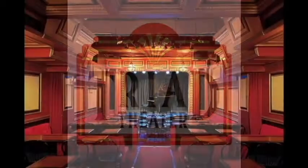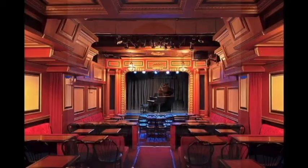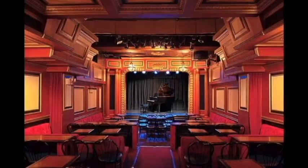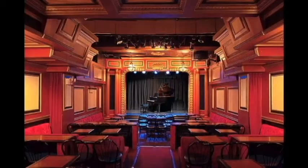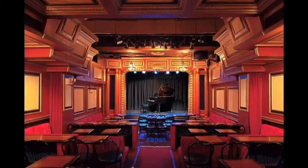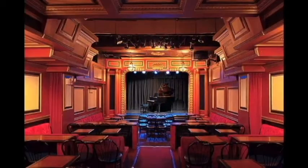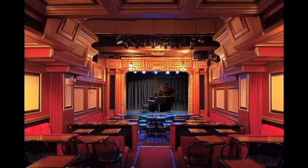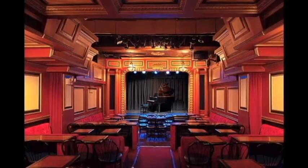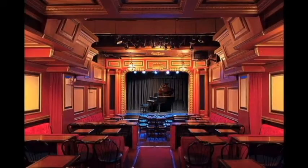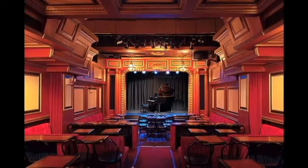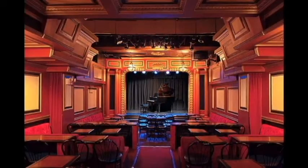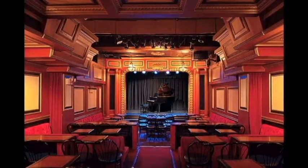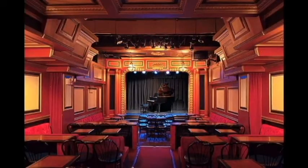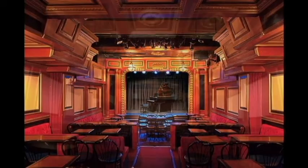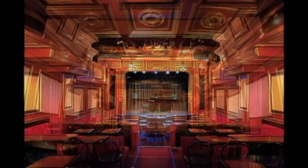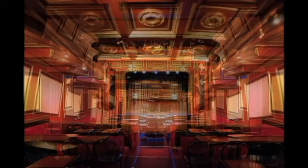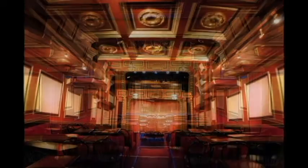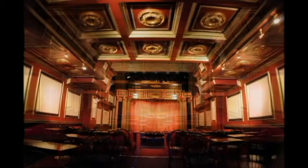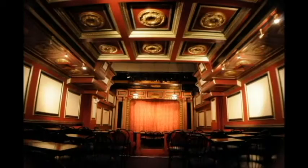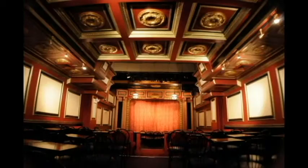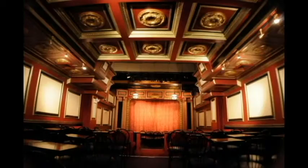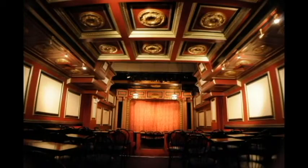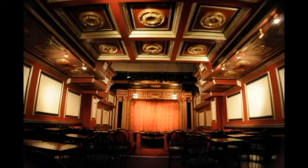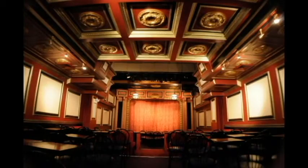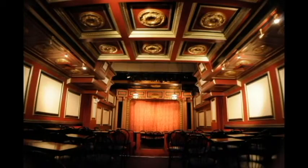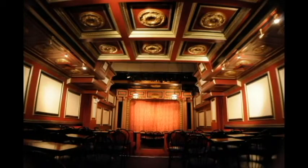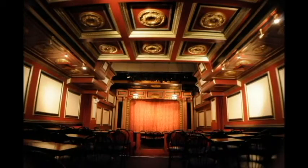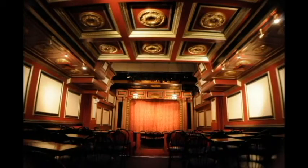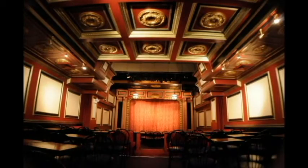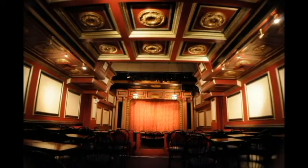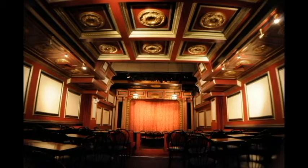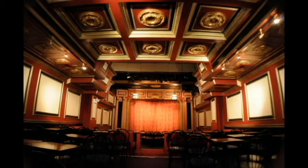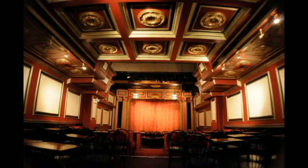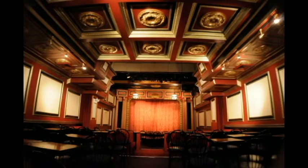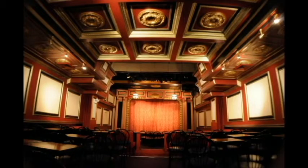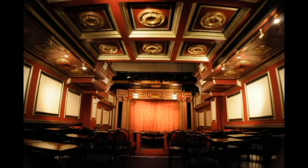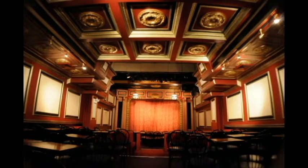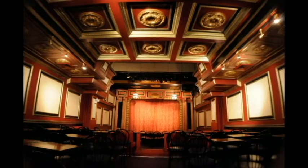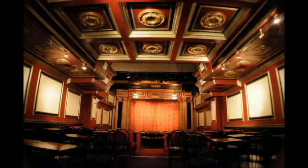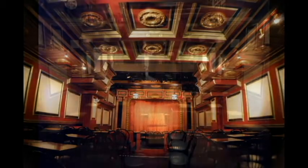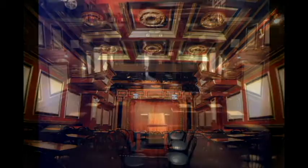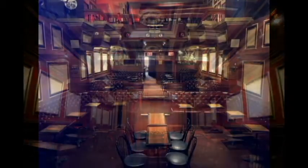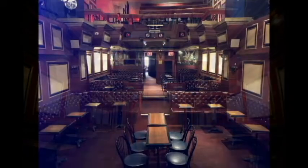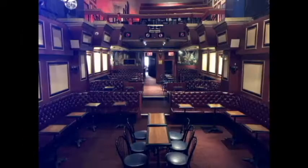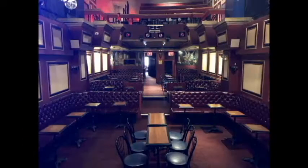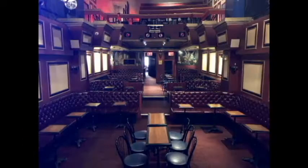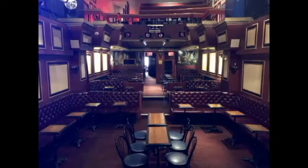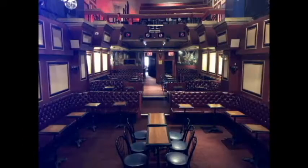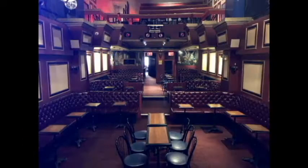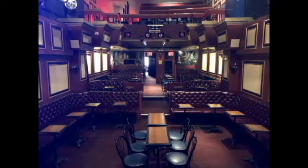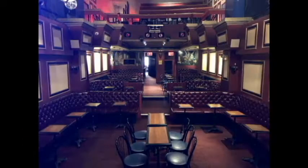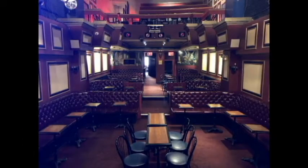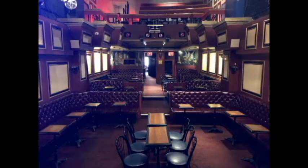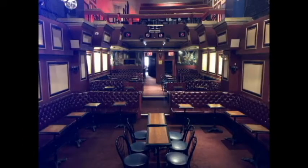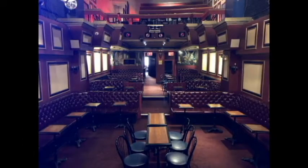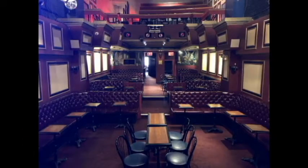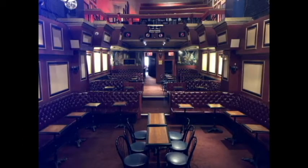excited to be able to perform at this wonderful venue and tickets are on sale. if you go down below in the description. Check out that link.